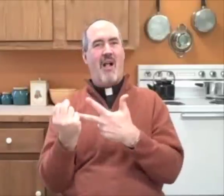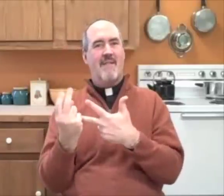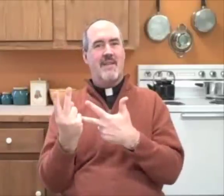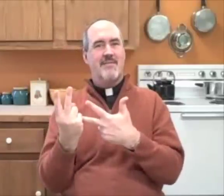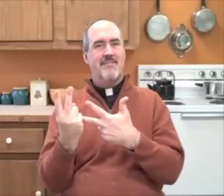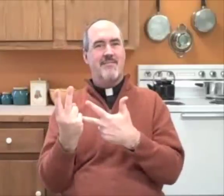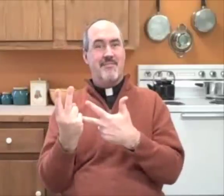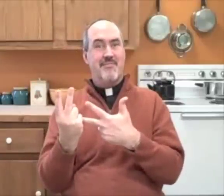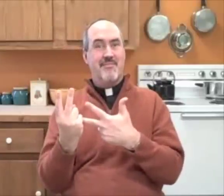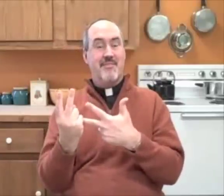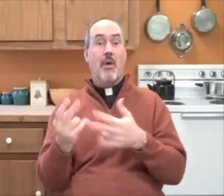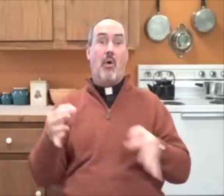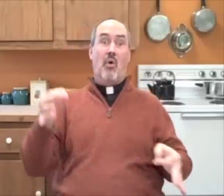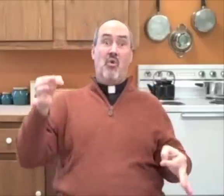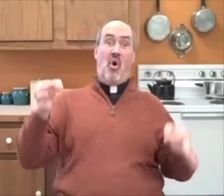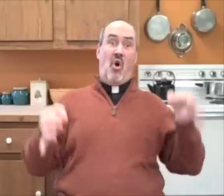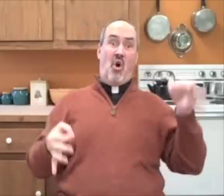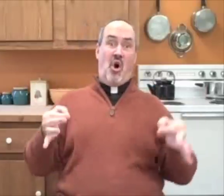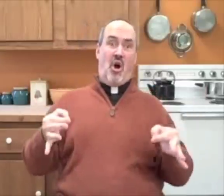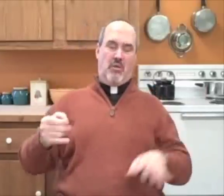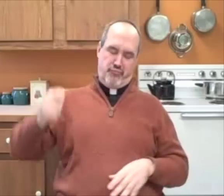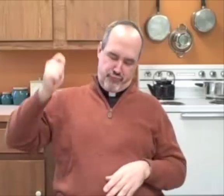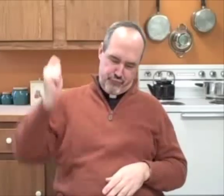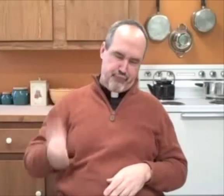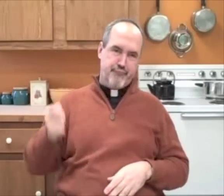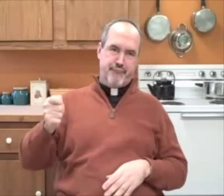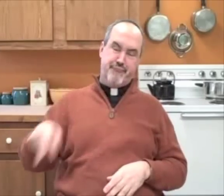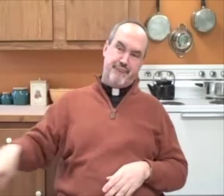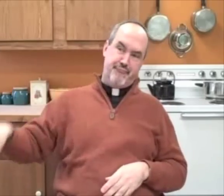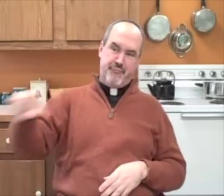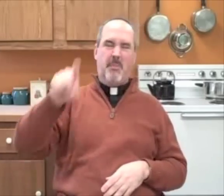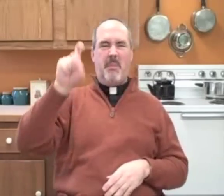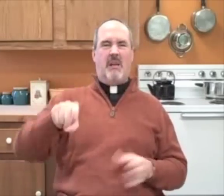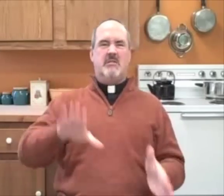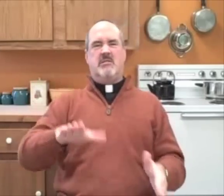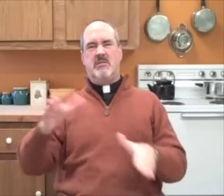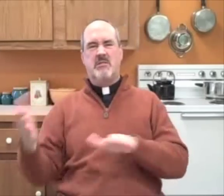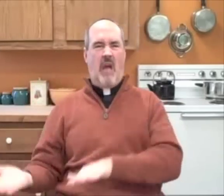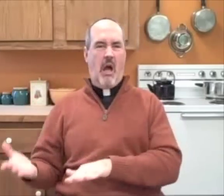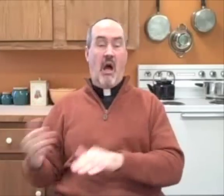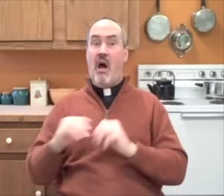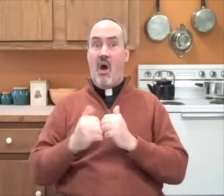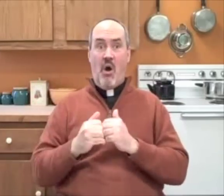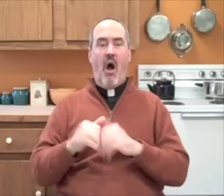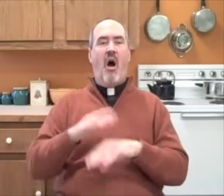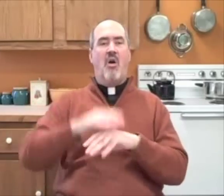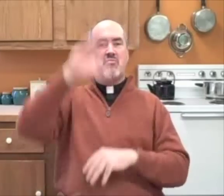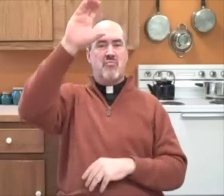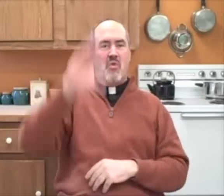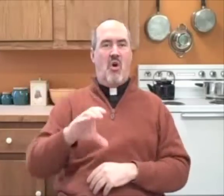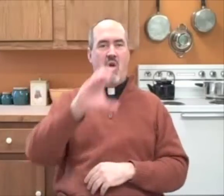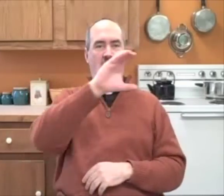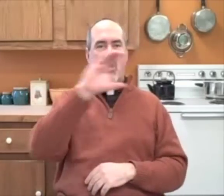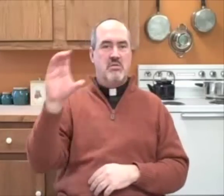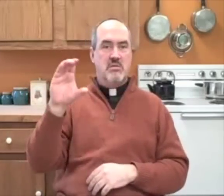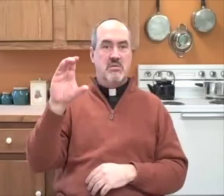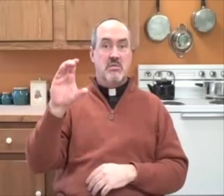There were two 13 year olds and a 12 year old. The Japanese court ordered them to be put to death